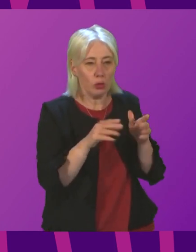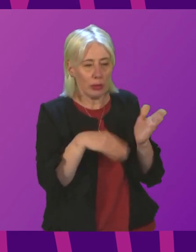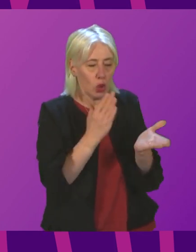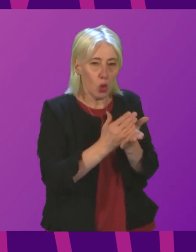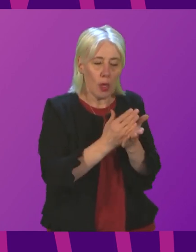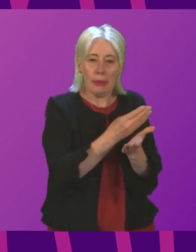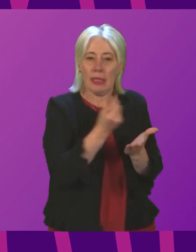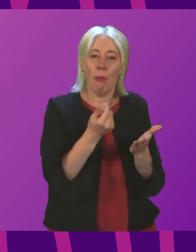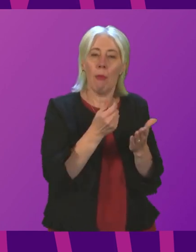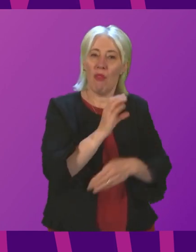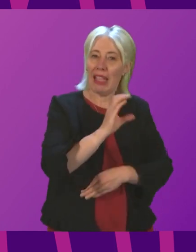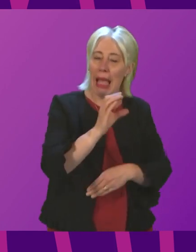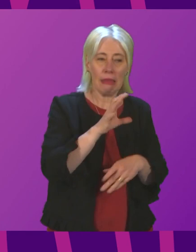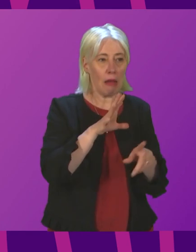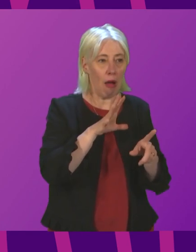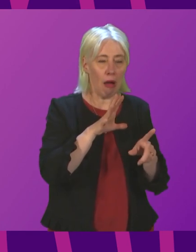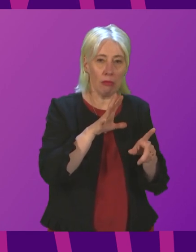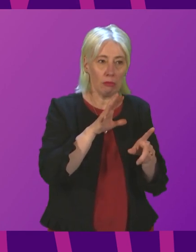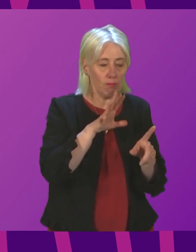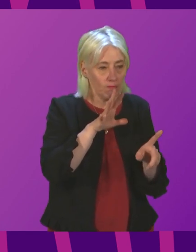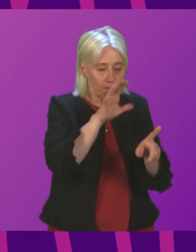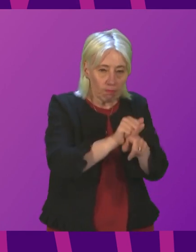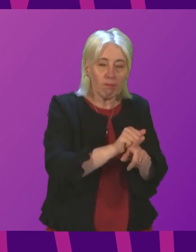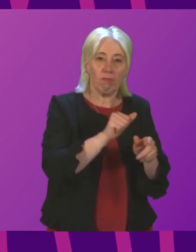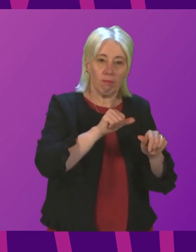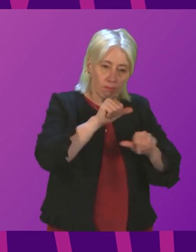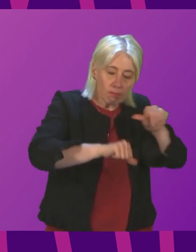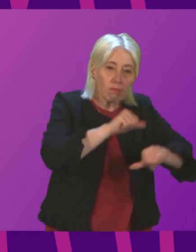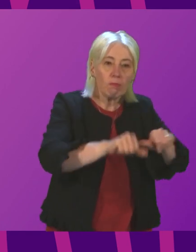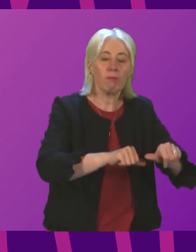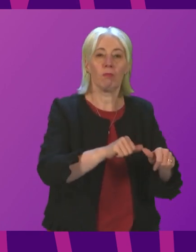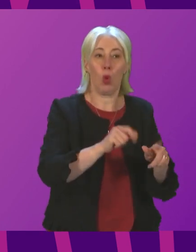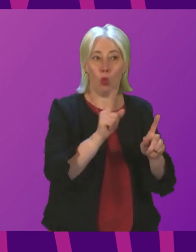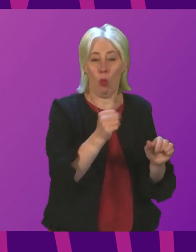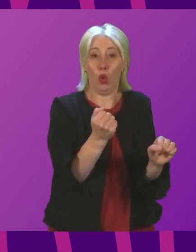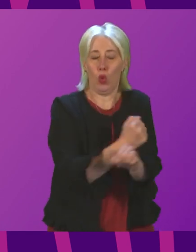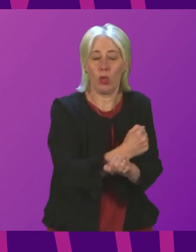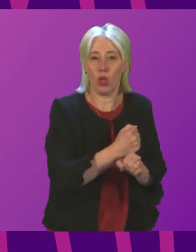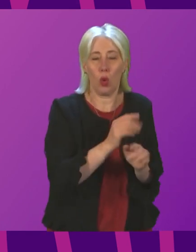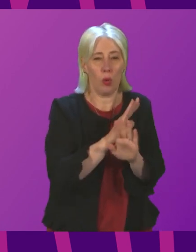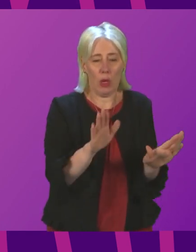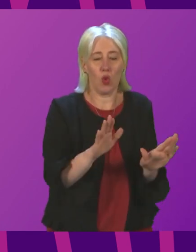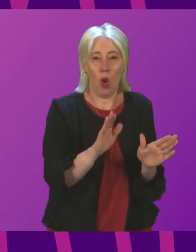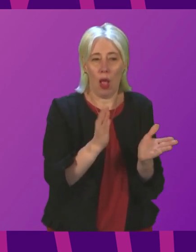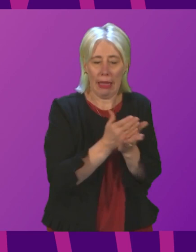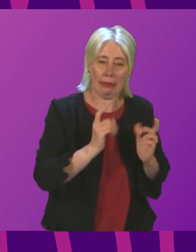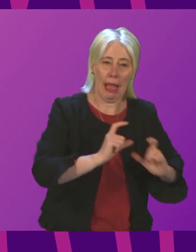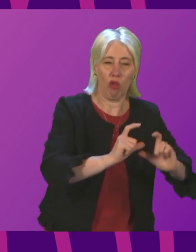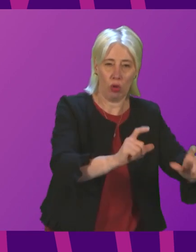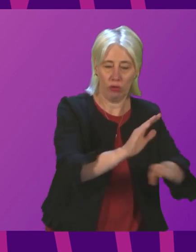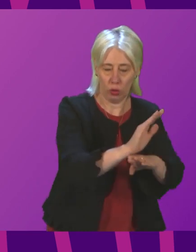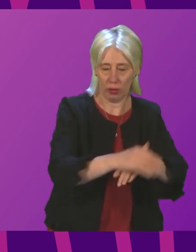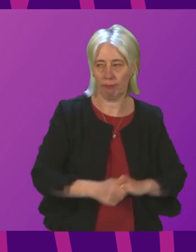diagnostics, which we know were affected because of the pause in screening that we took at the early days of the pandemic. Monica Lennon.